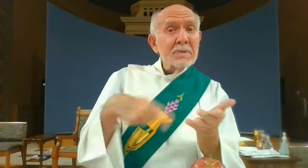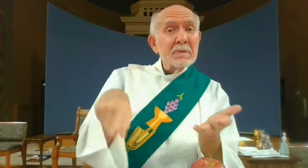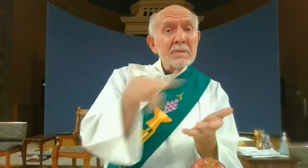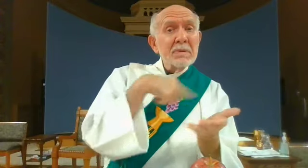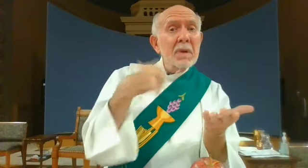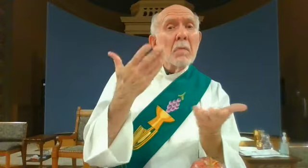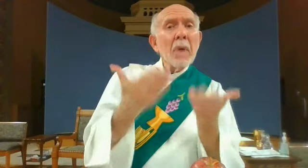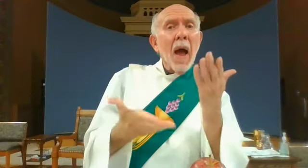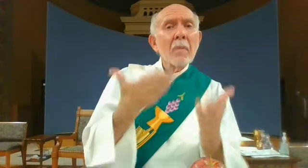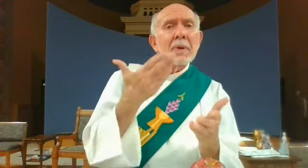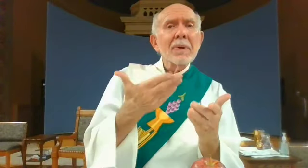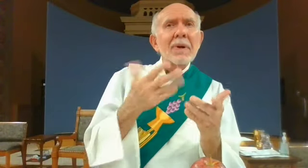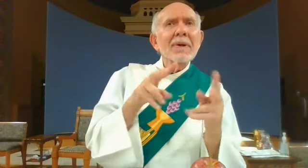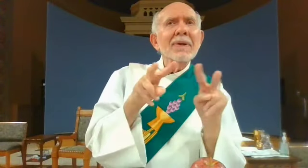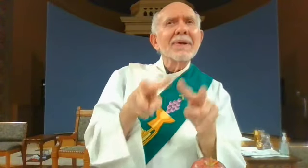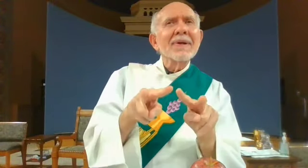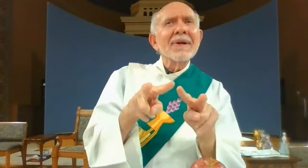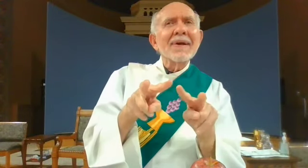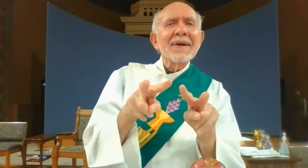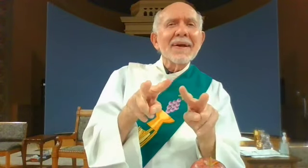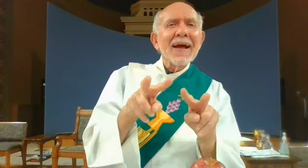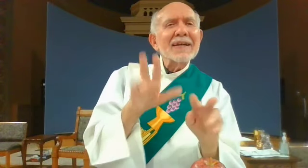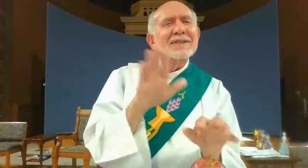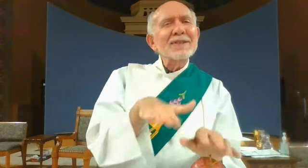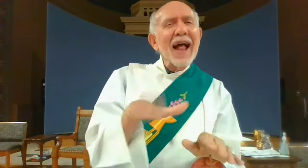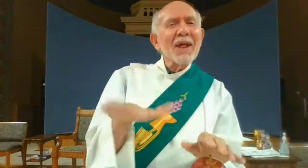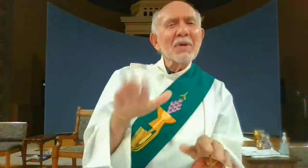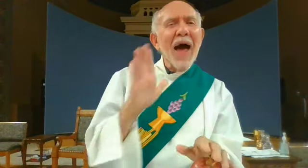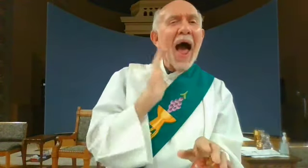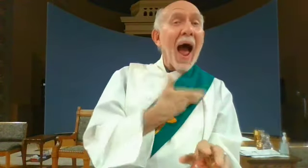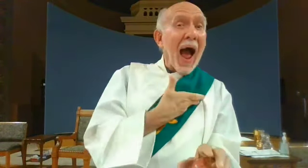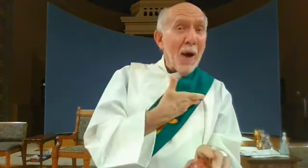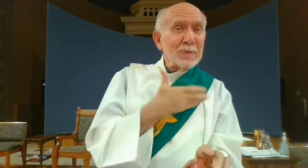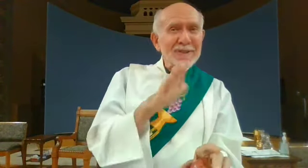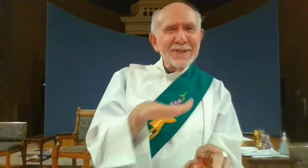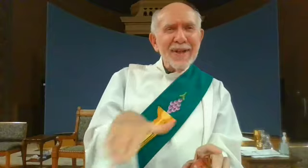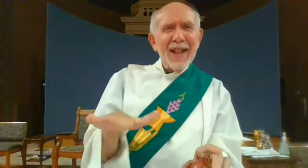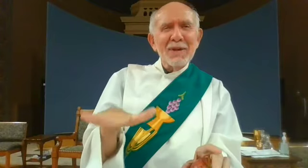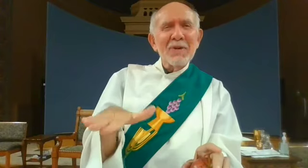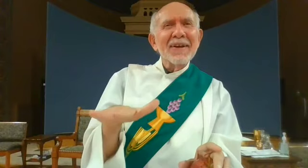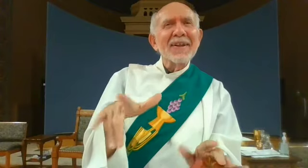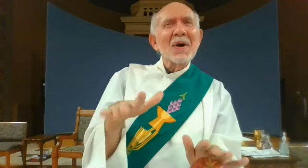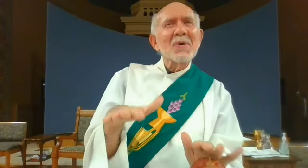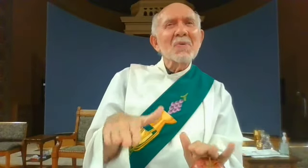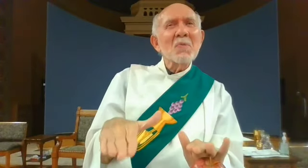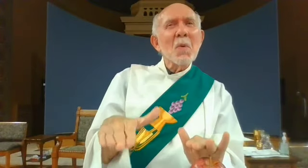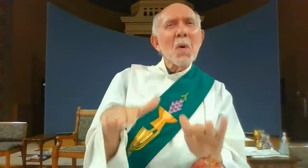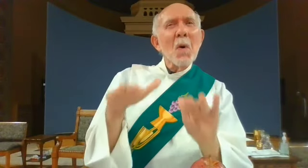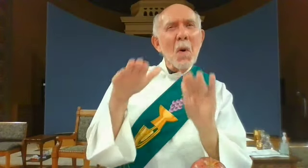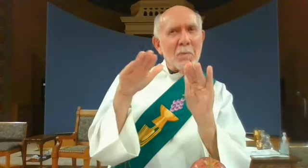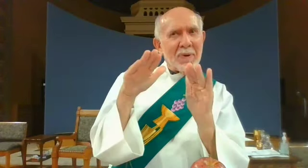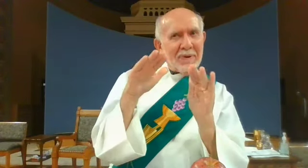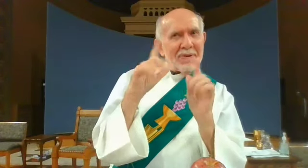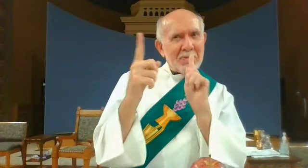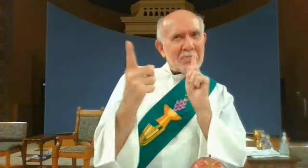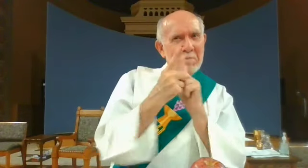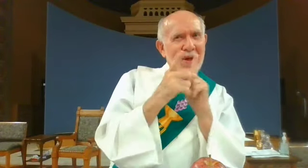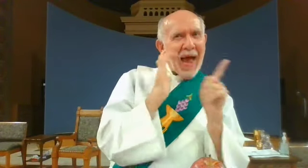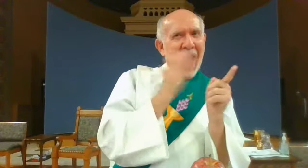sometimes maybe we see children our children as they grow up to meet our